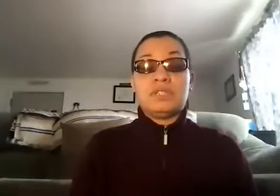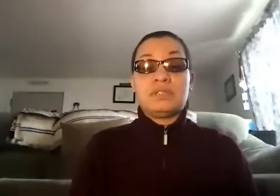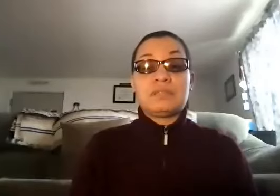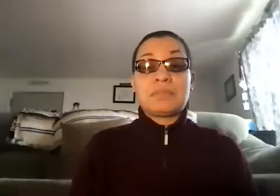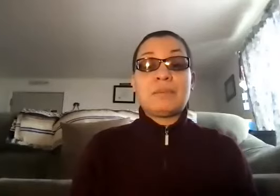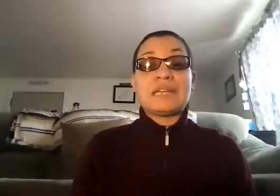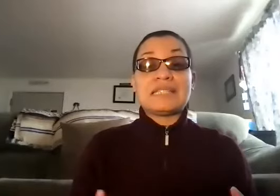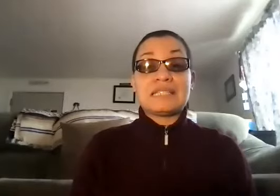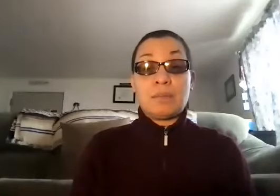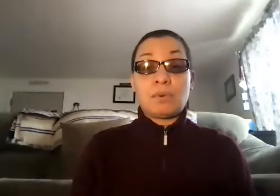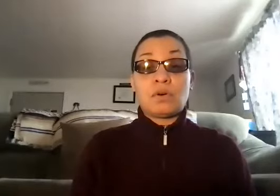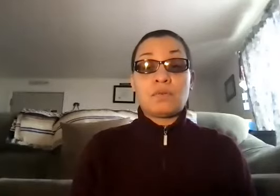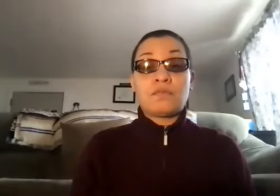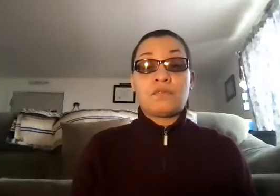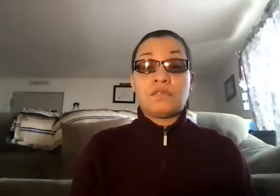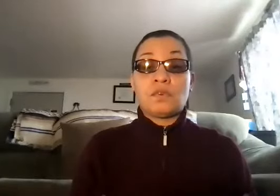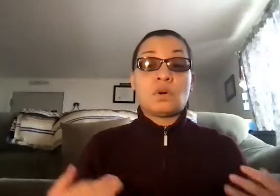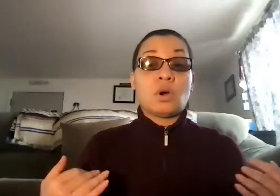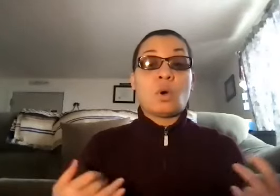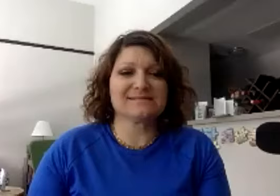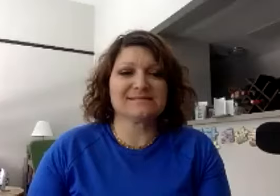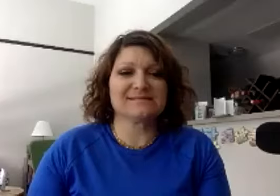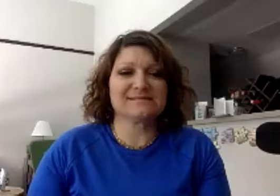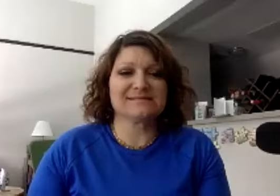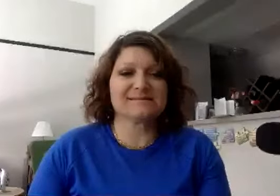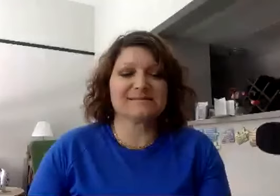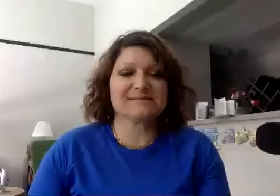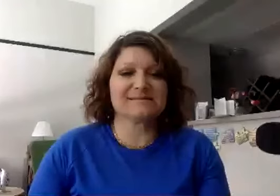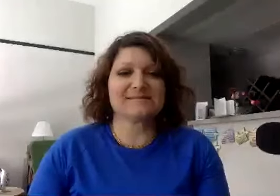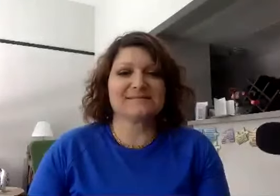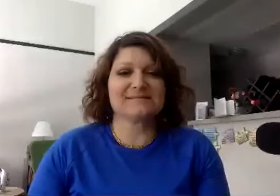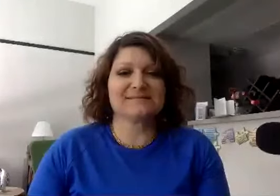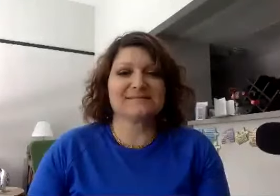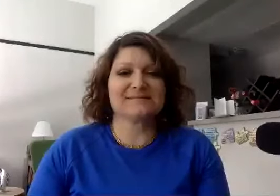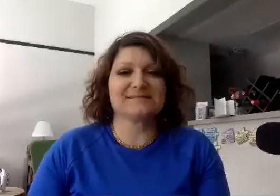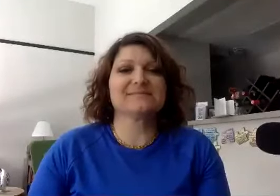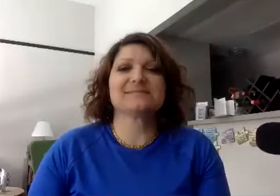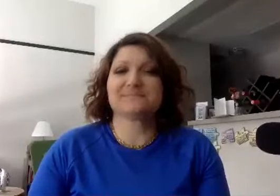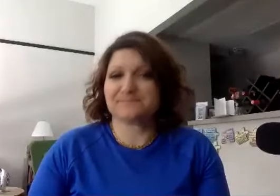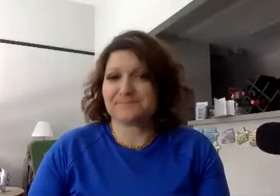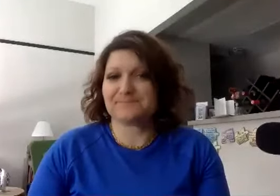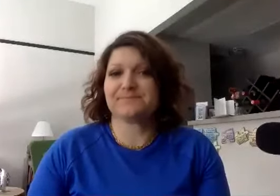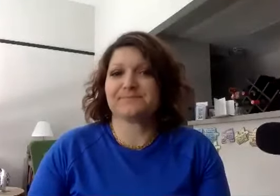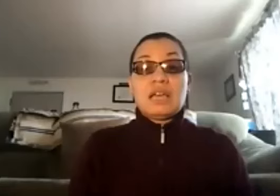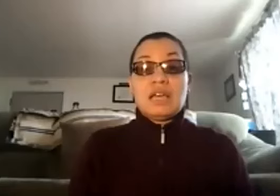keeping it simple for older customers with hearing loss. And